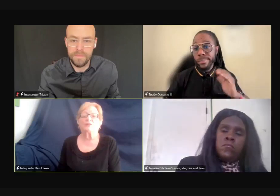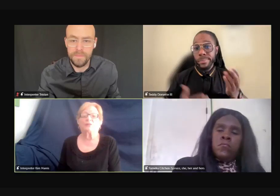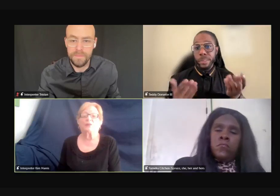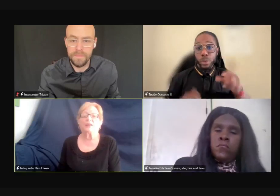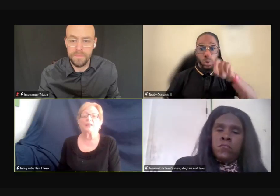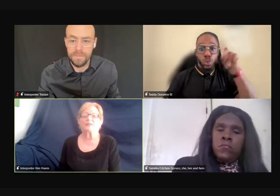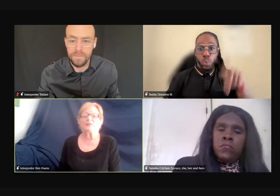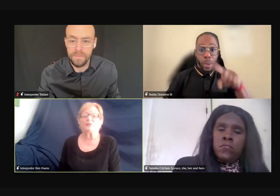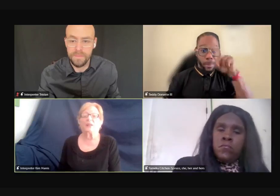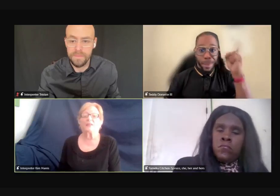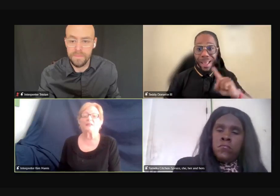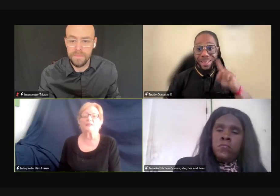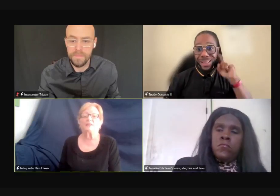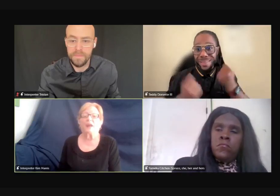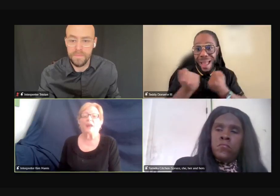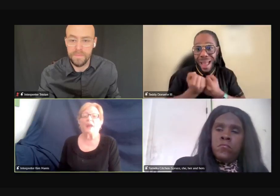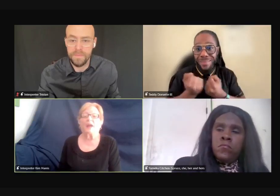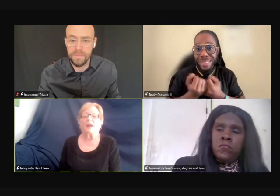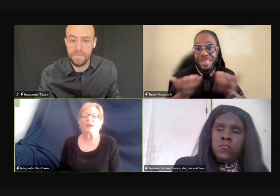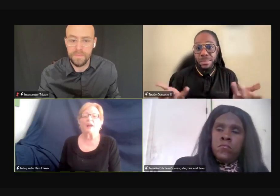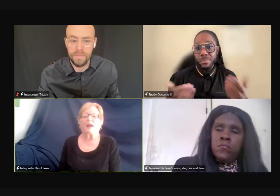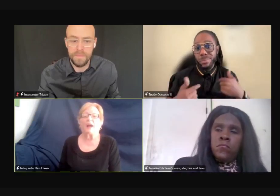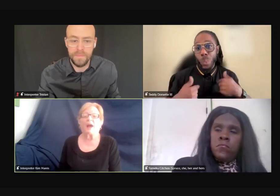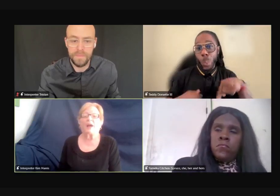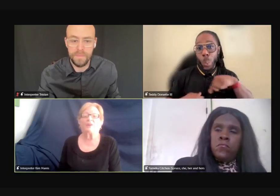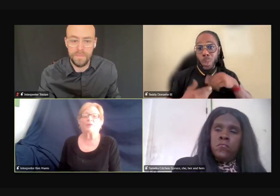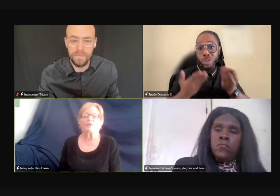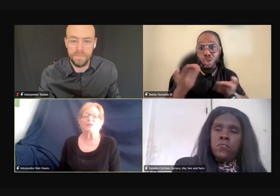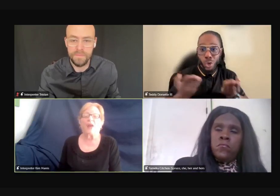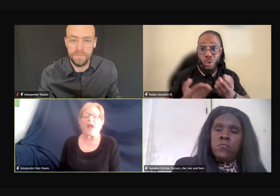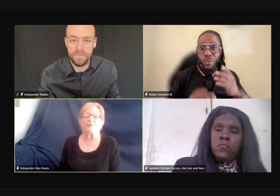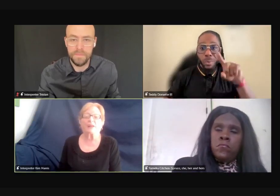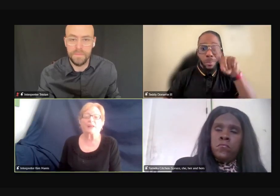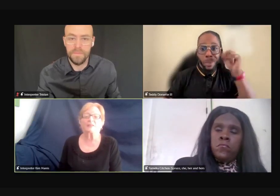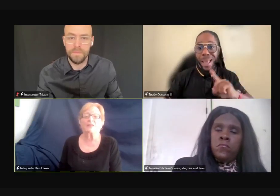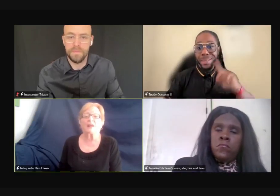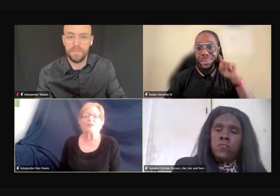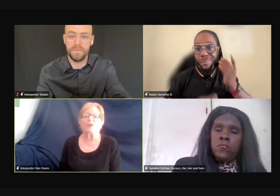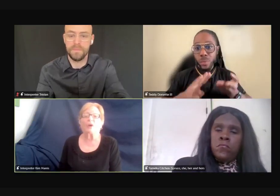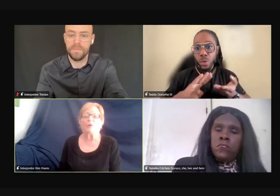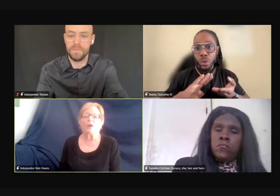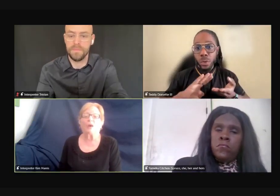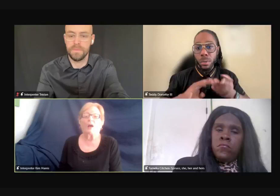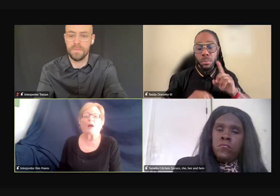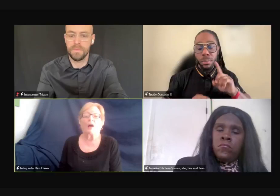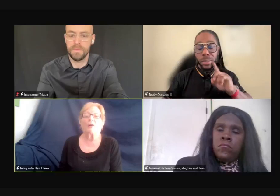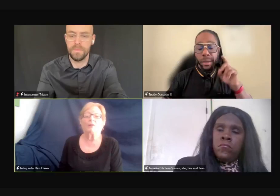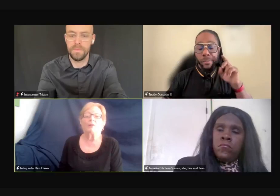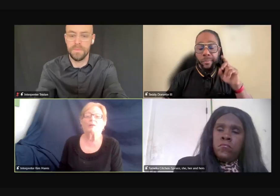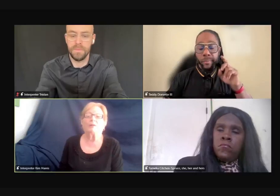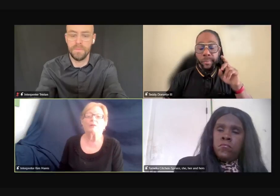So there's different places. And I know there's advocates that, you know,